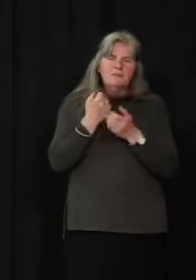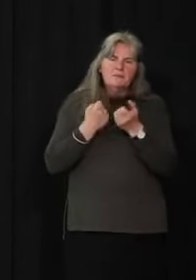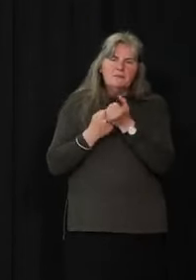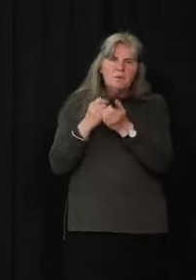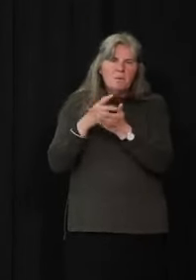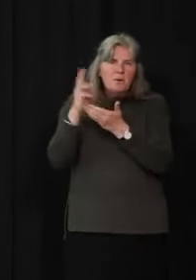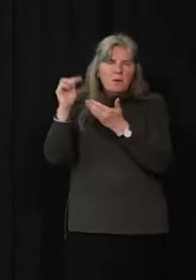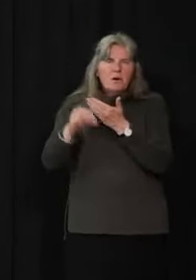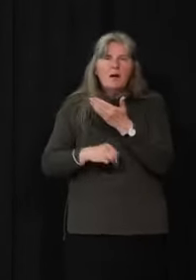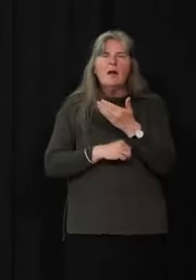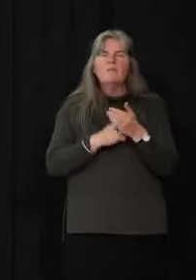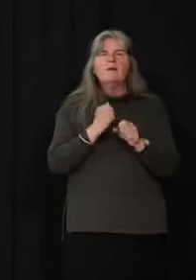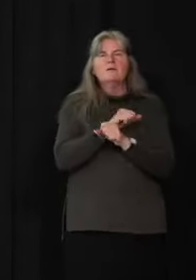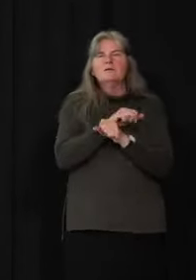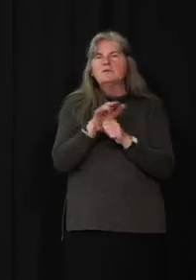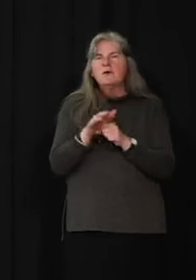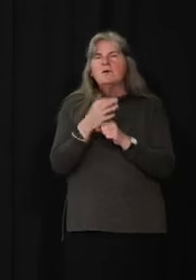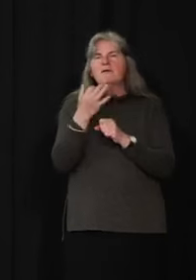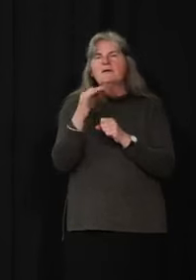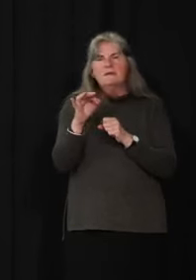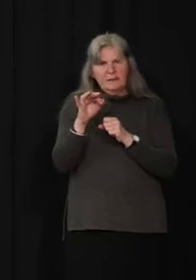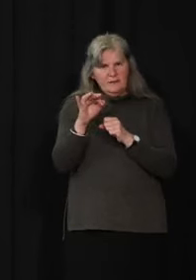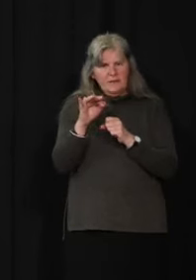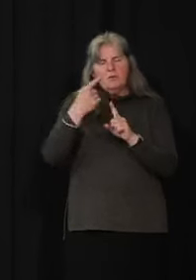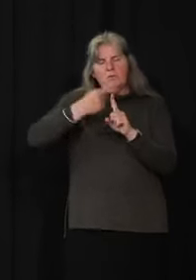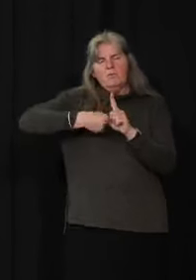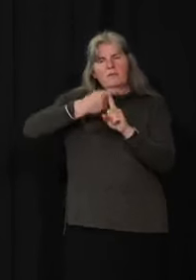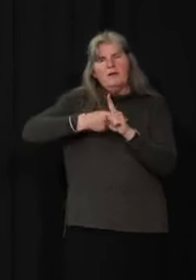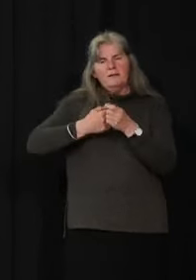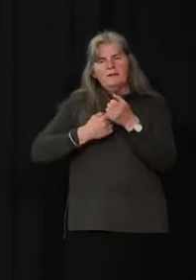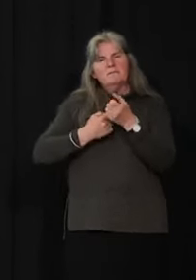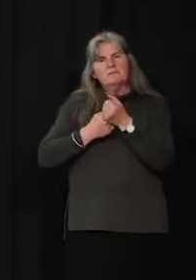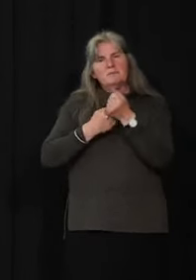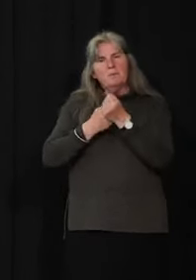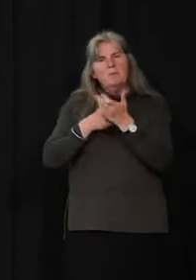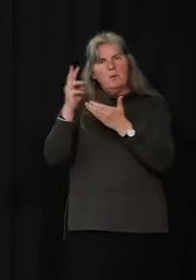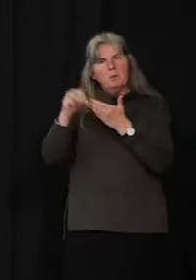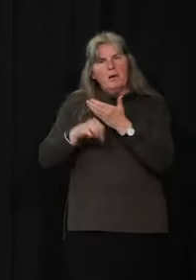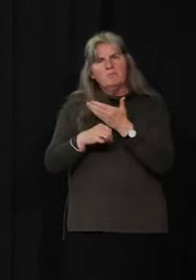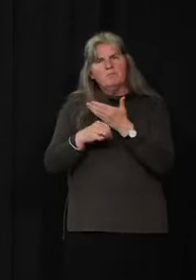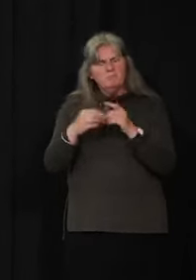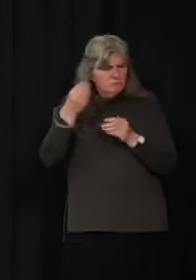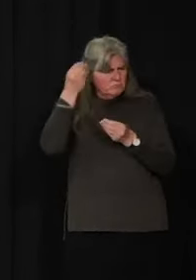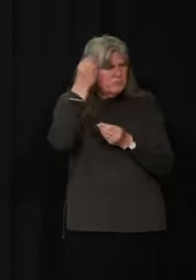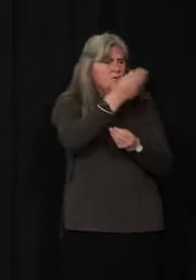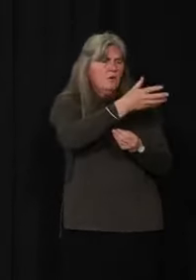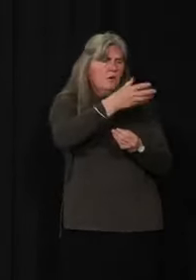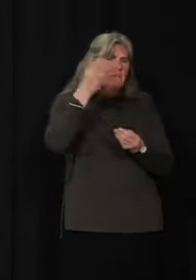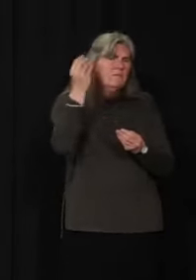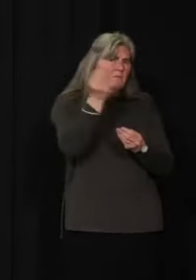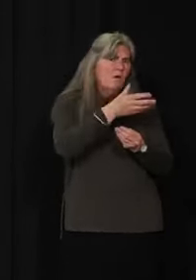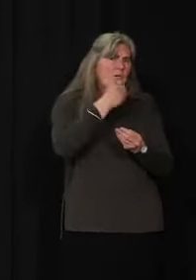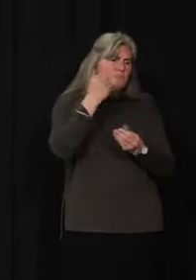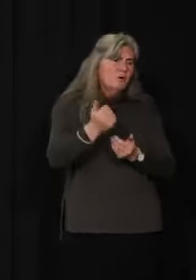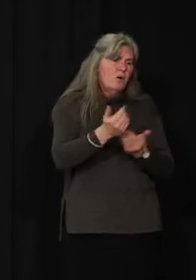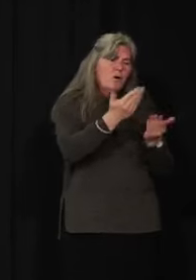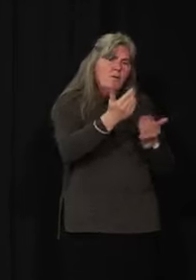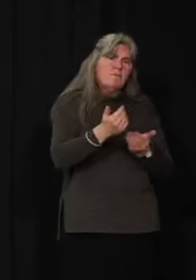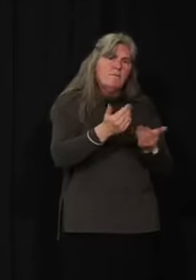and also the COVID-19 rent assistance program. So, again, you know, we've offered those